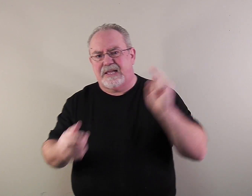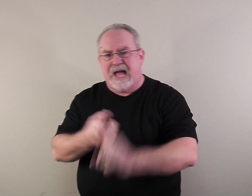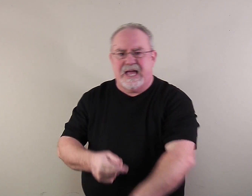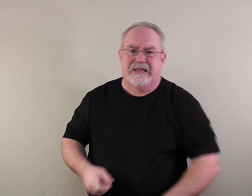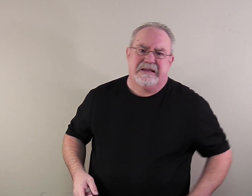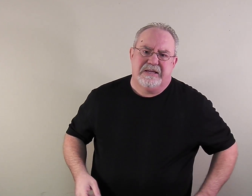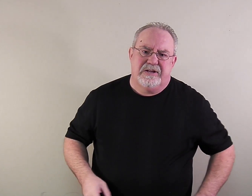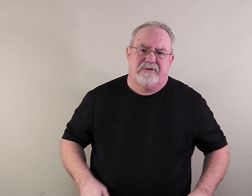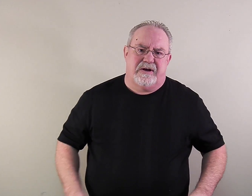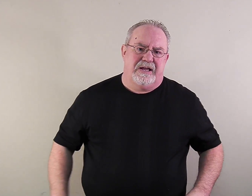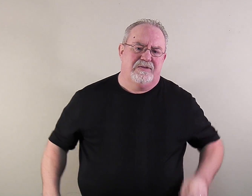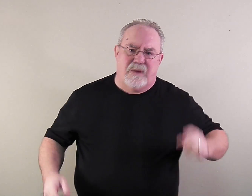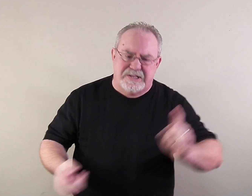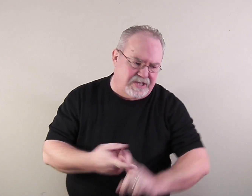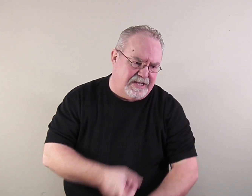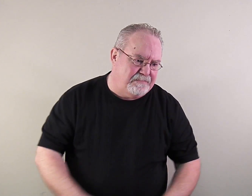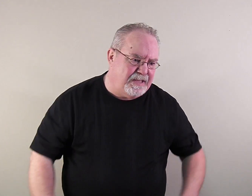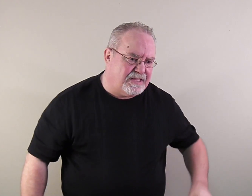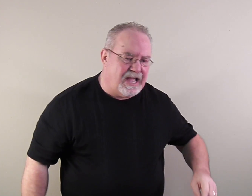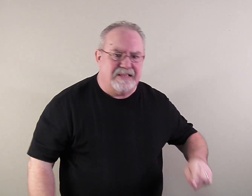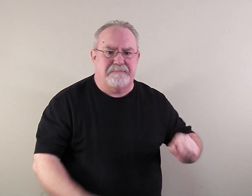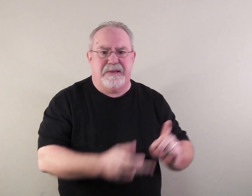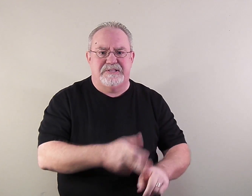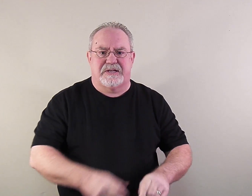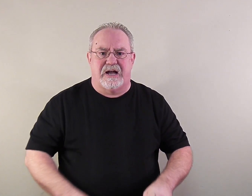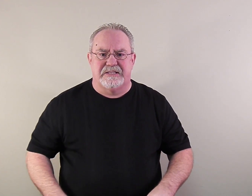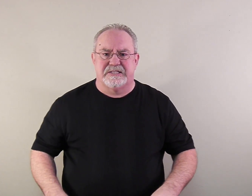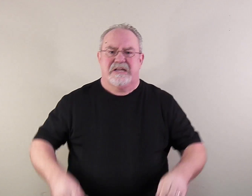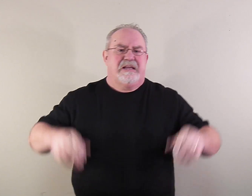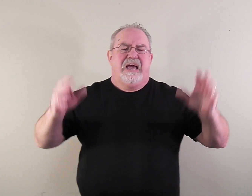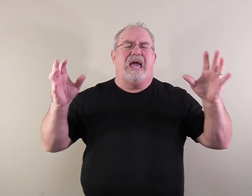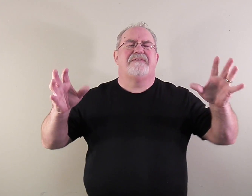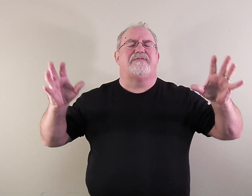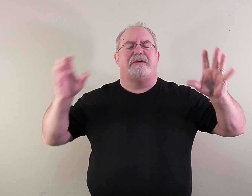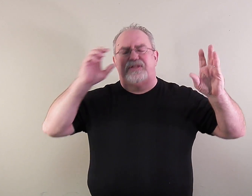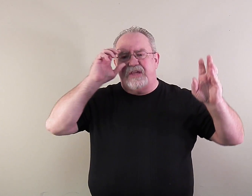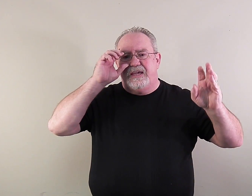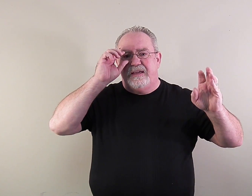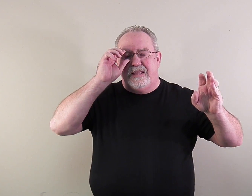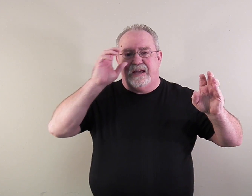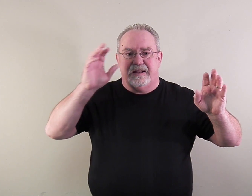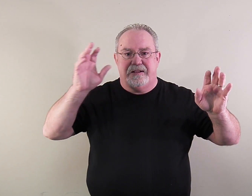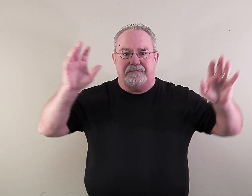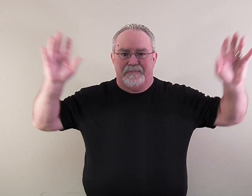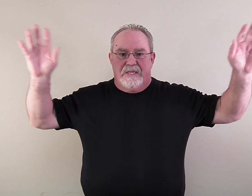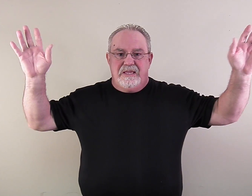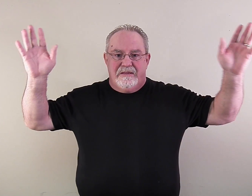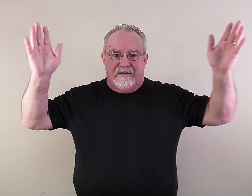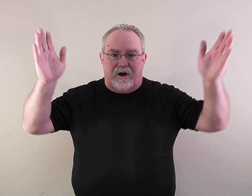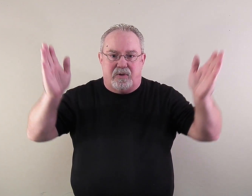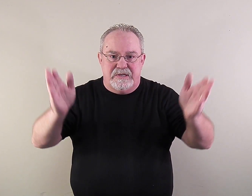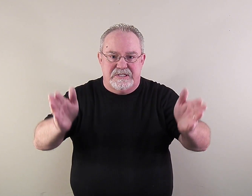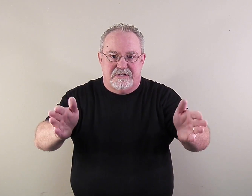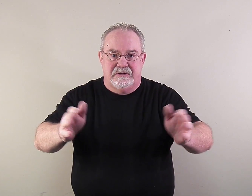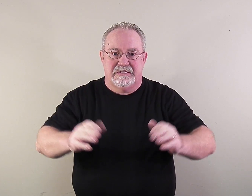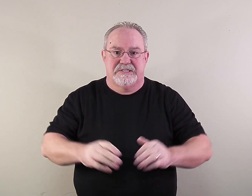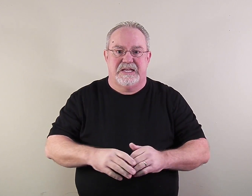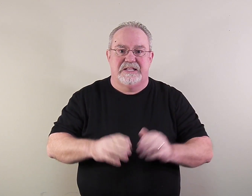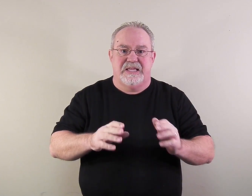the guy, you know, in wrestling. He beat the guy at the pizza contest. Everything he did, he always said at the